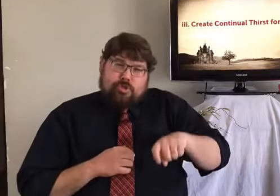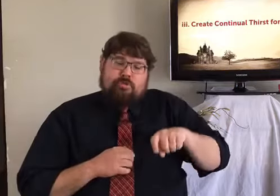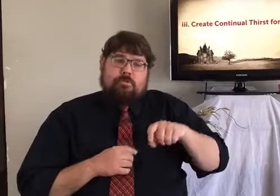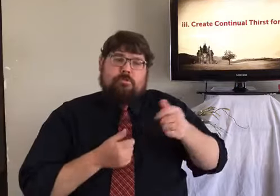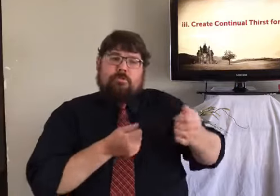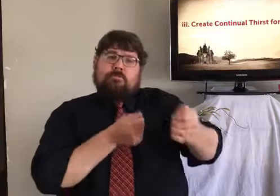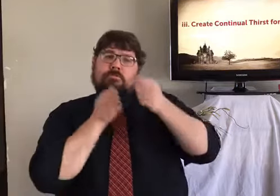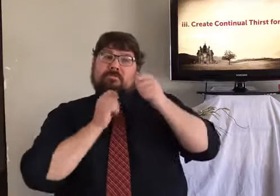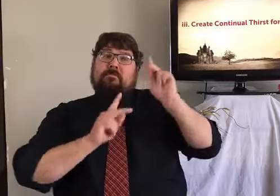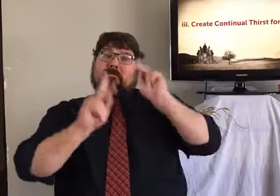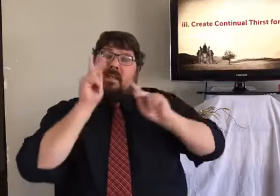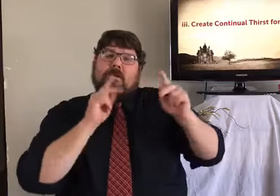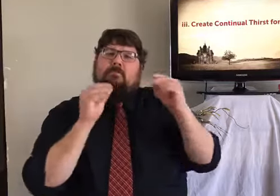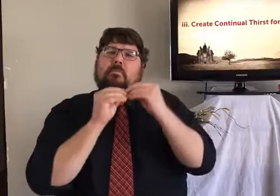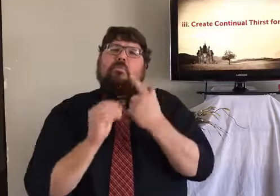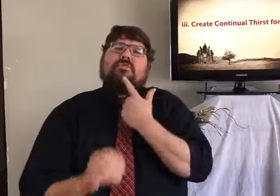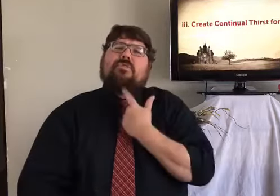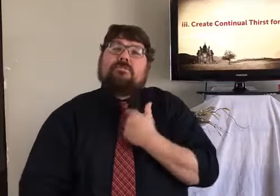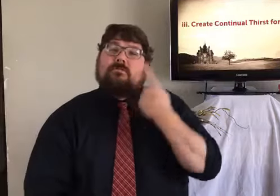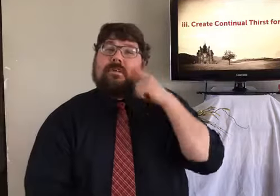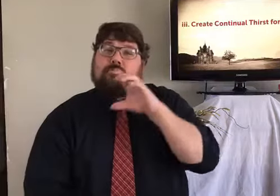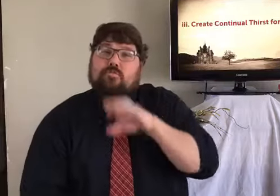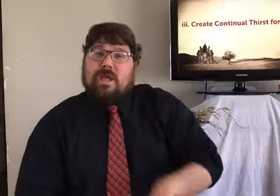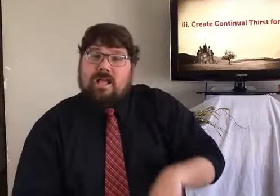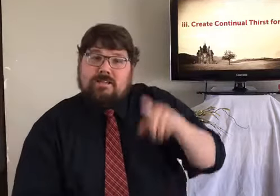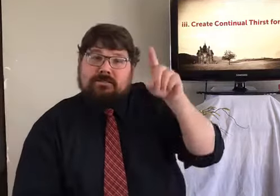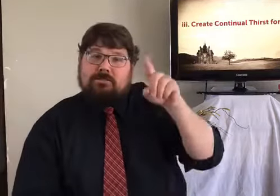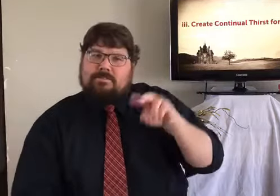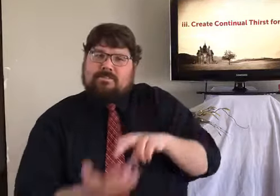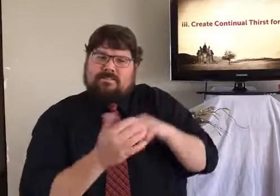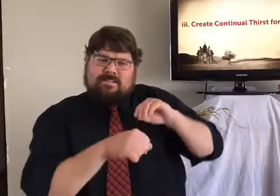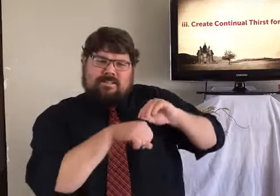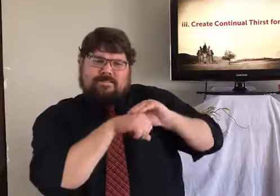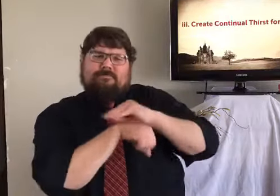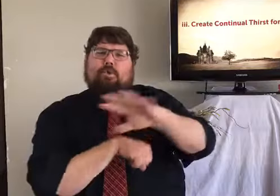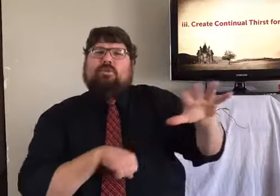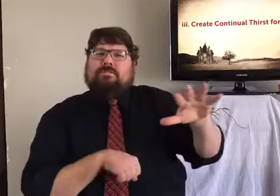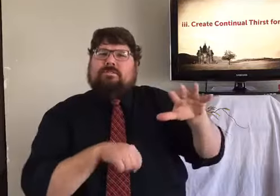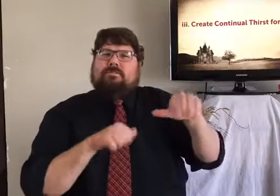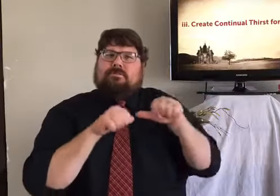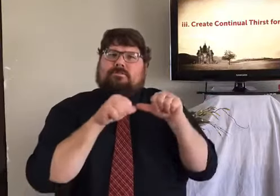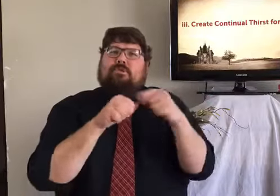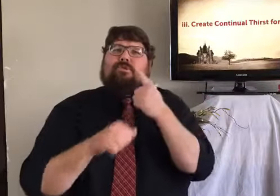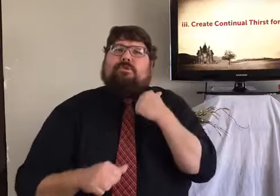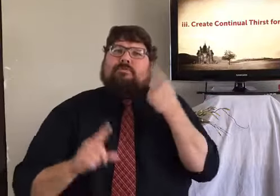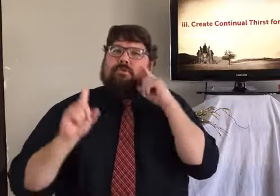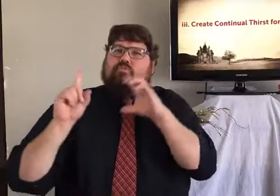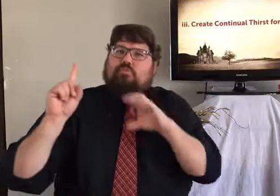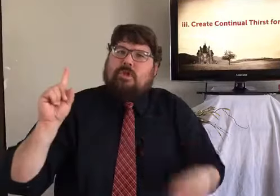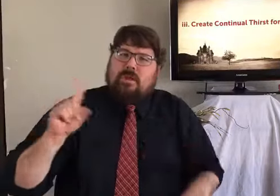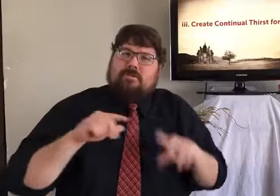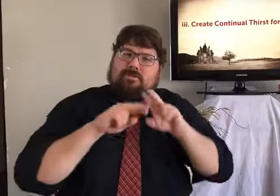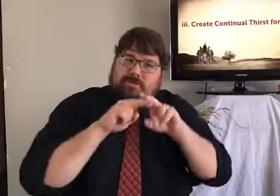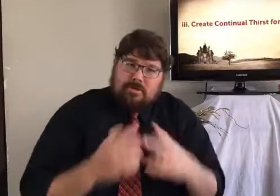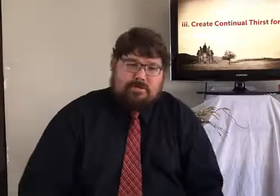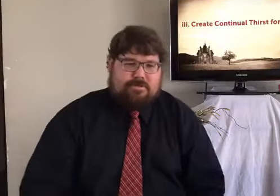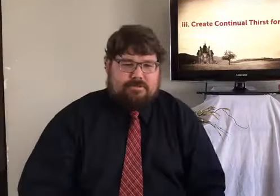as a Christian, I should draw people in and cause them to be more thirsty for Christ. Have that influence